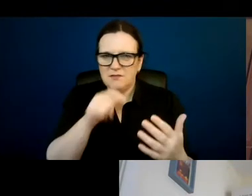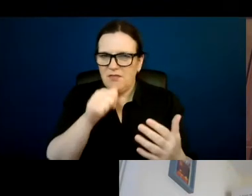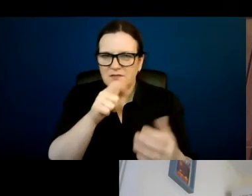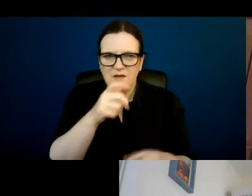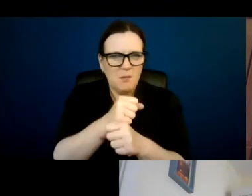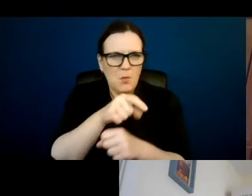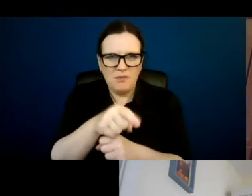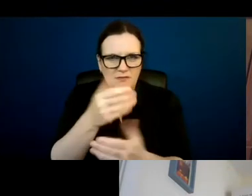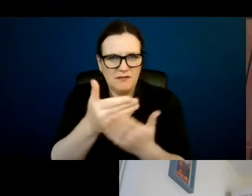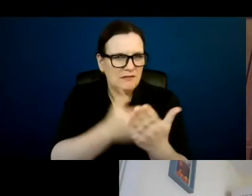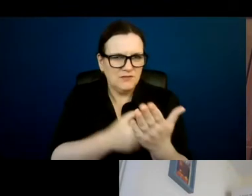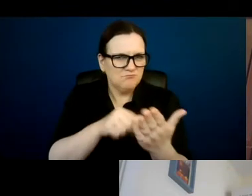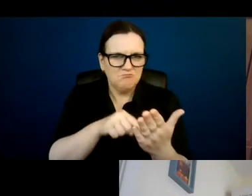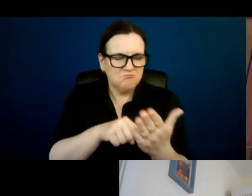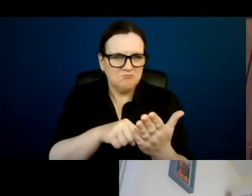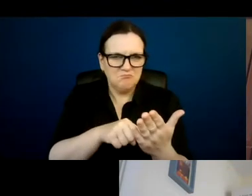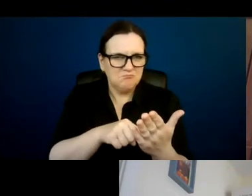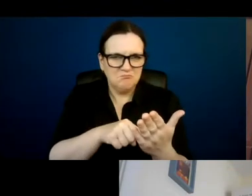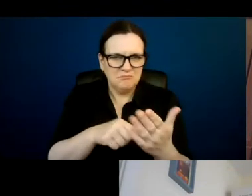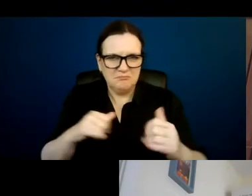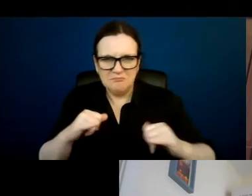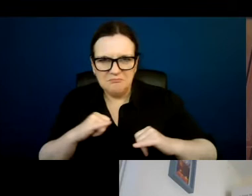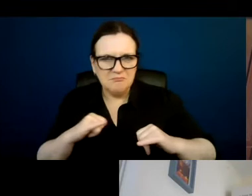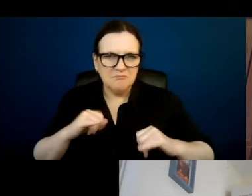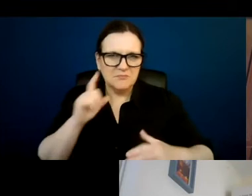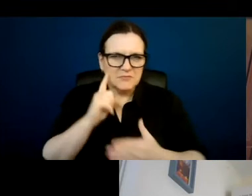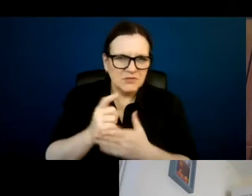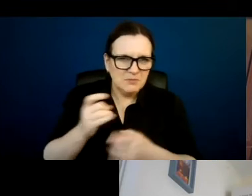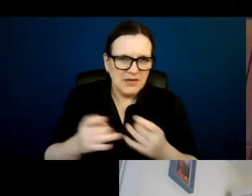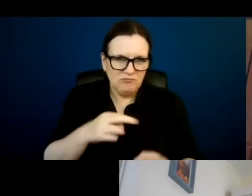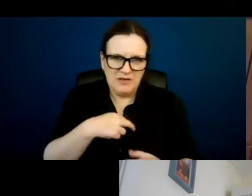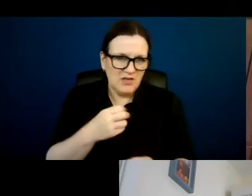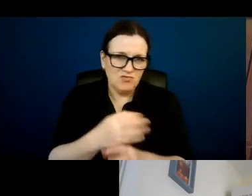legal capacity at all. Well,